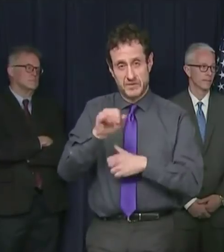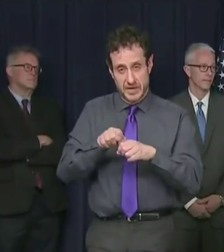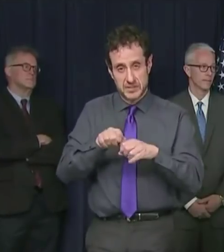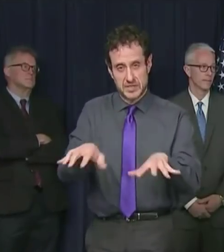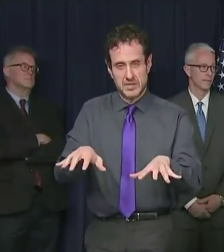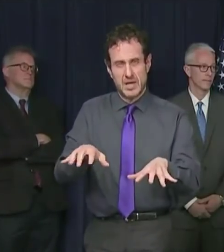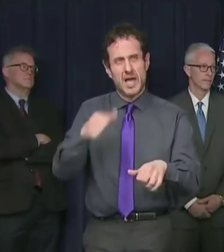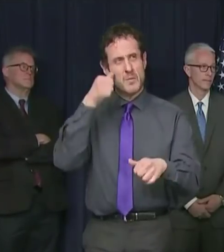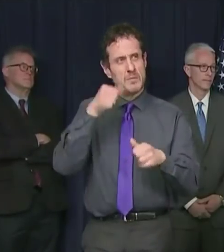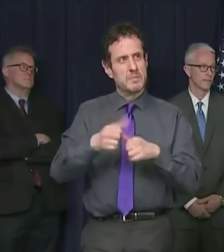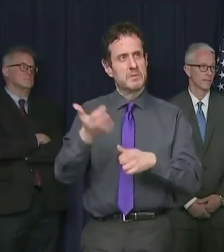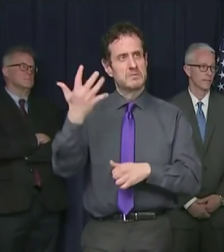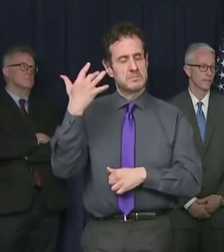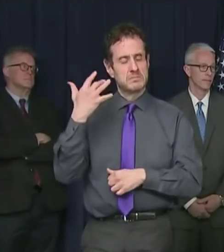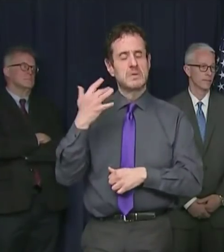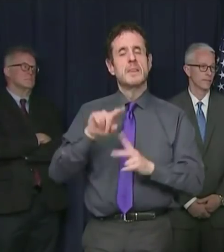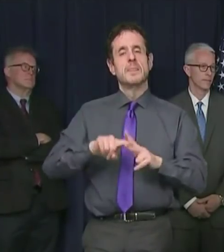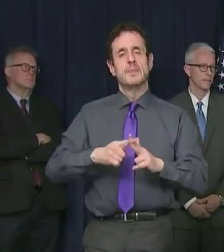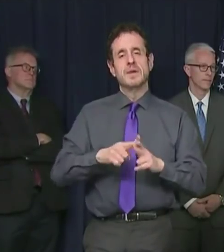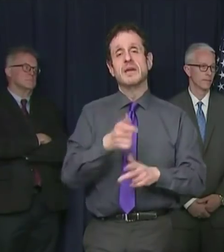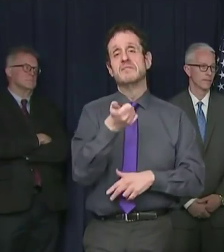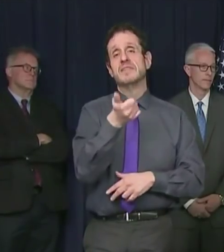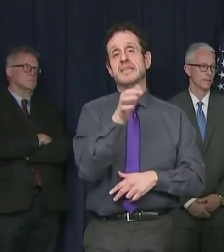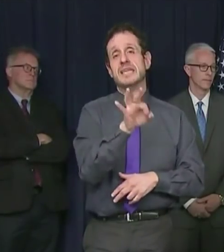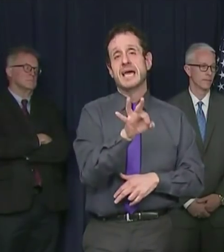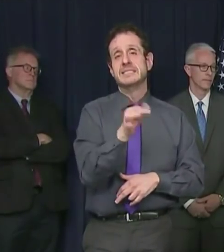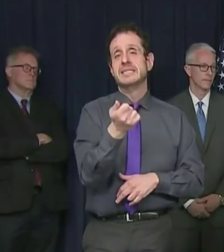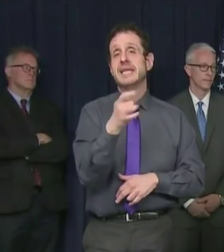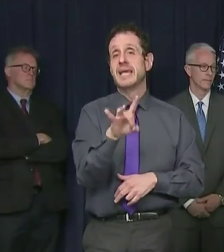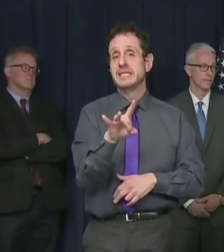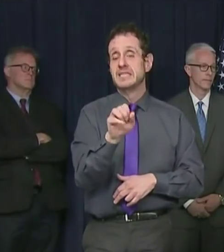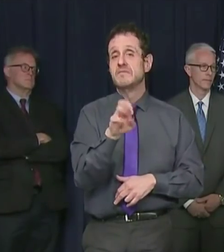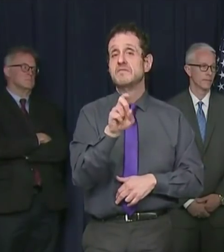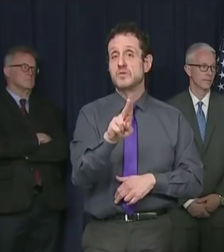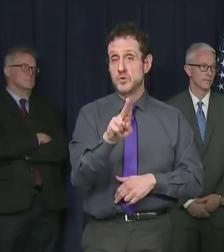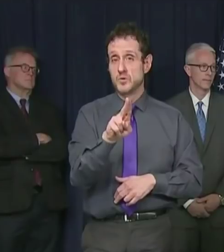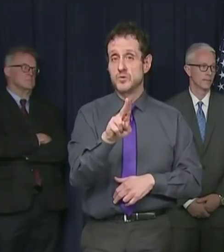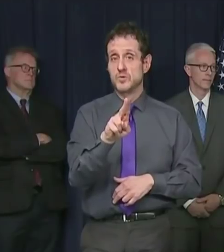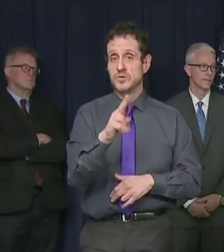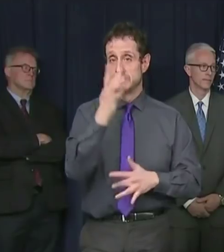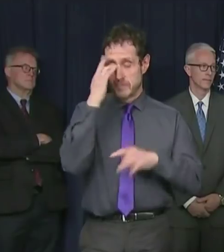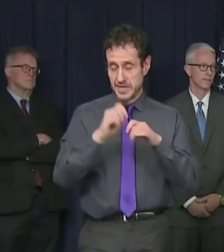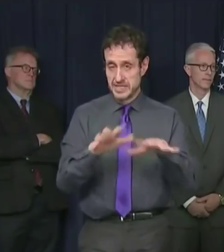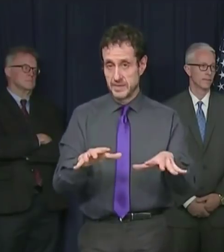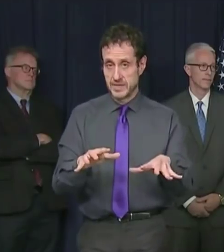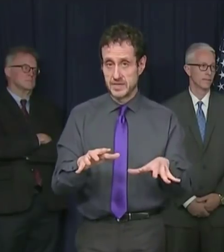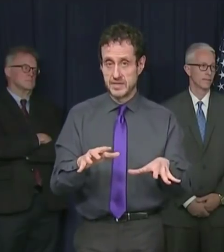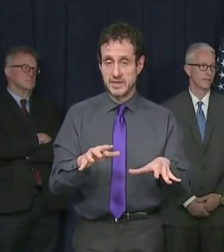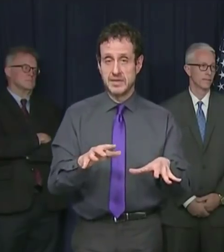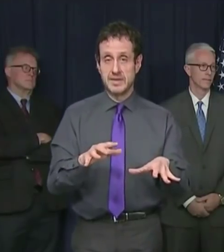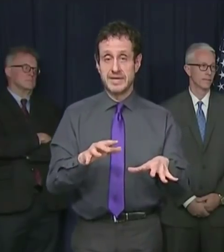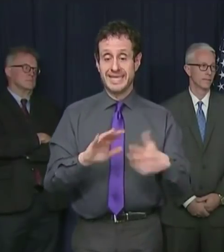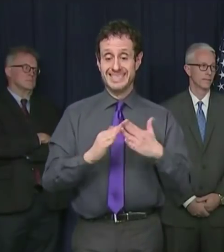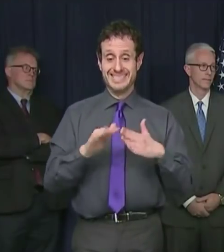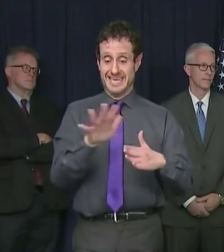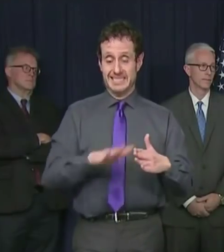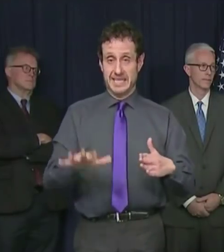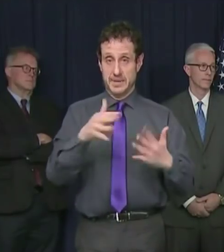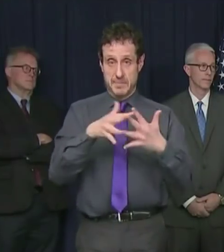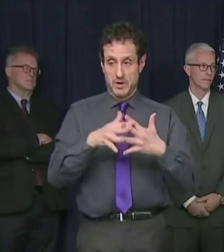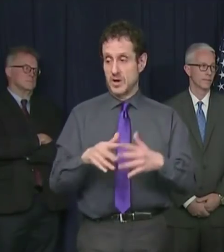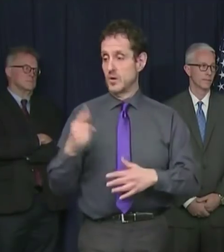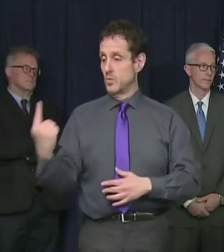spread quickly was the beginning of the 1918 pandemic. Two cities in America made different choices about how to proceed